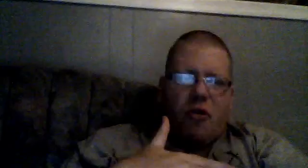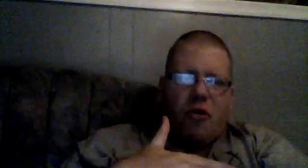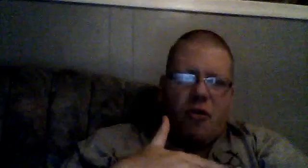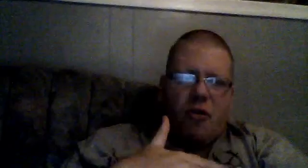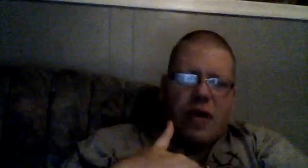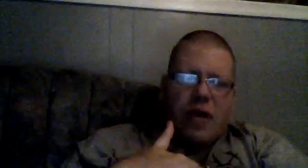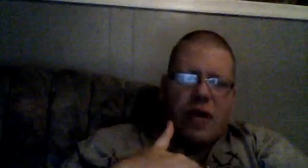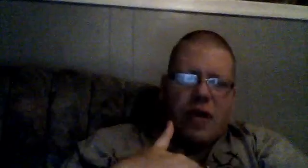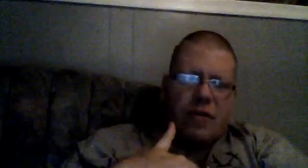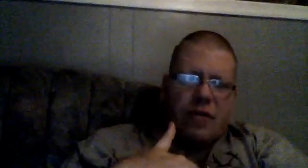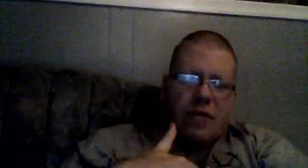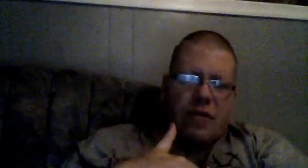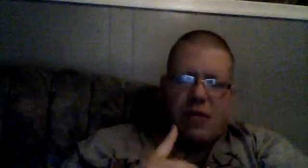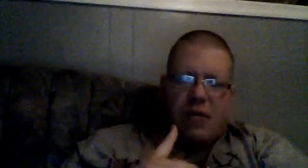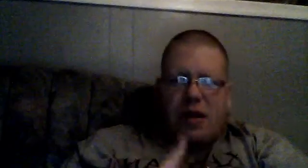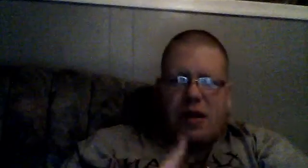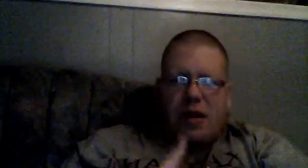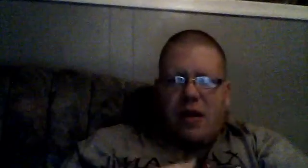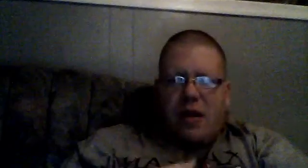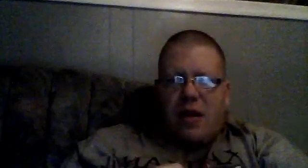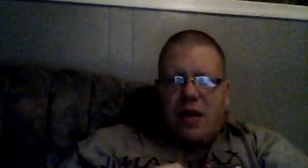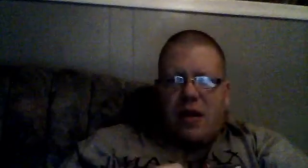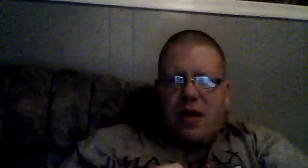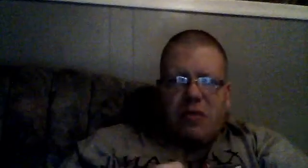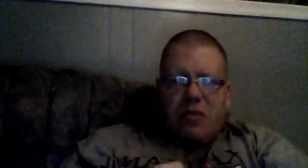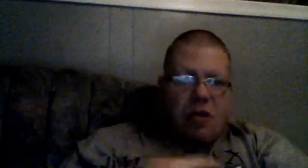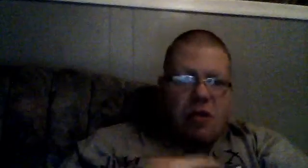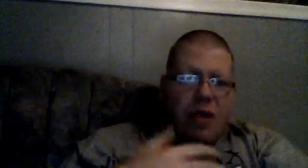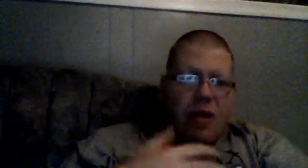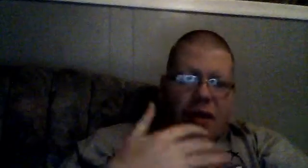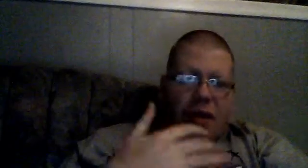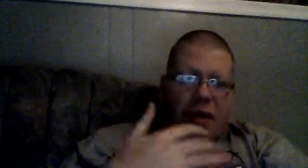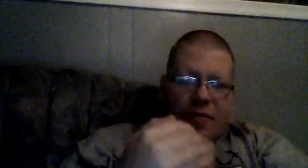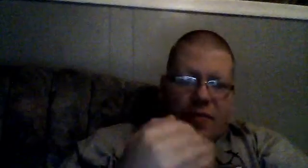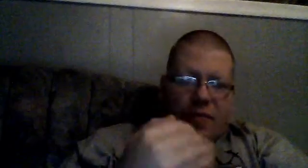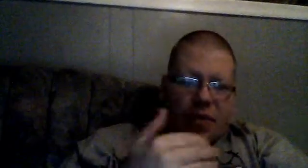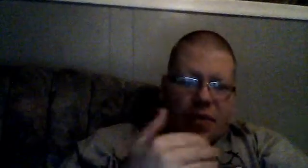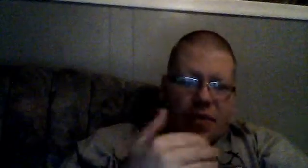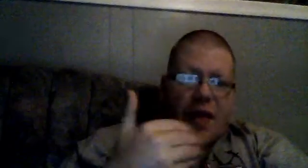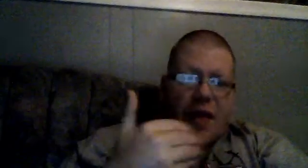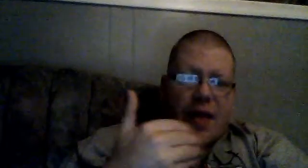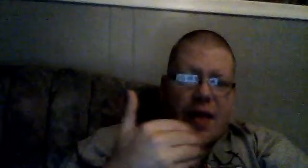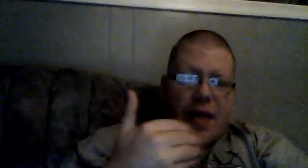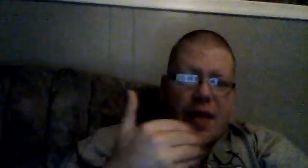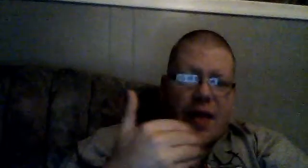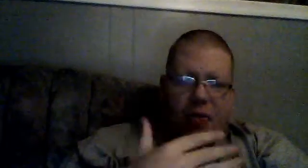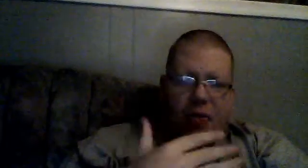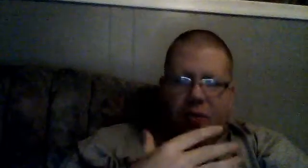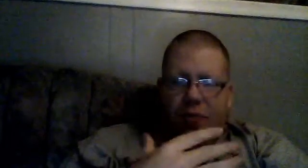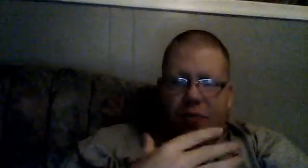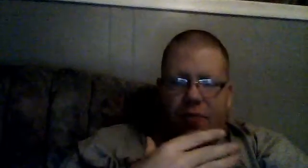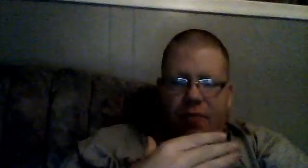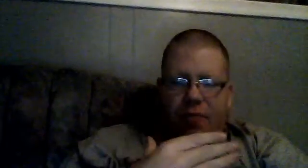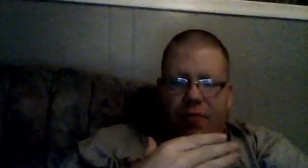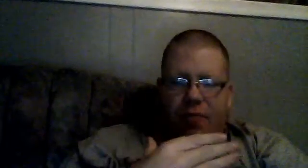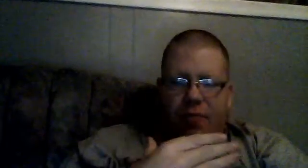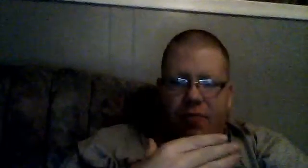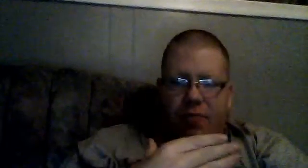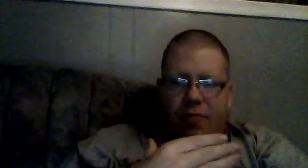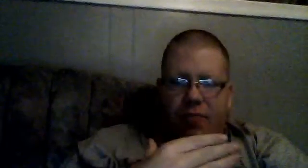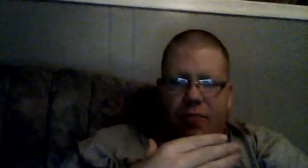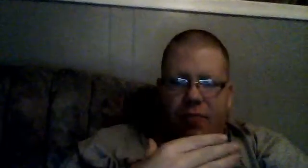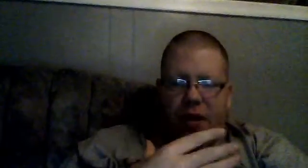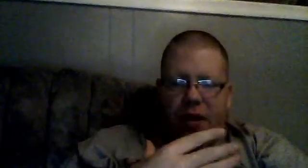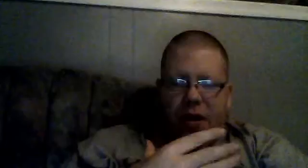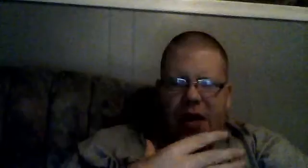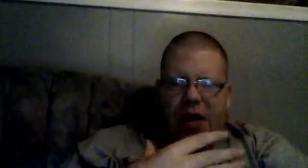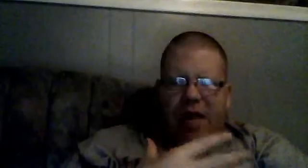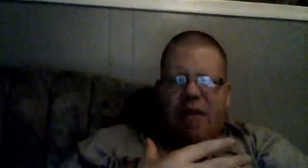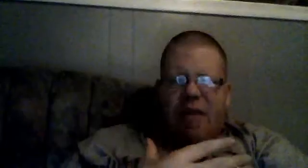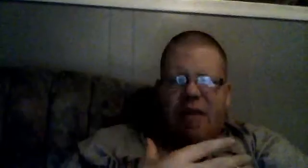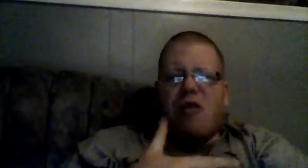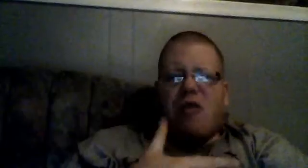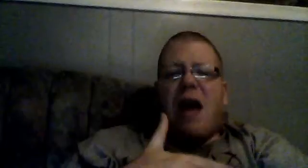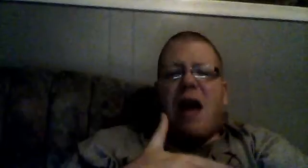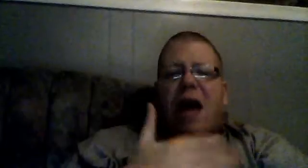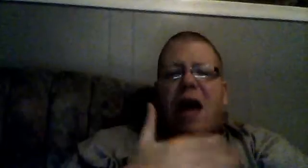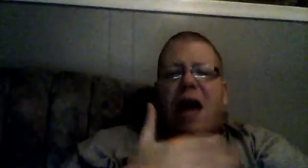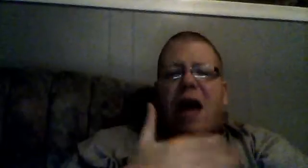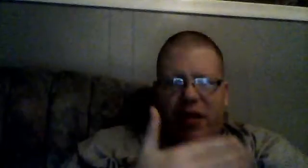him trying to adapt to his injury after the